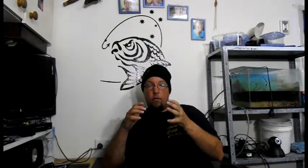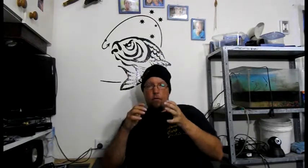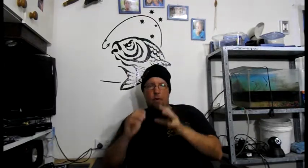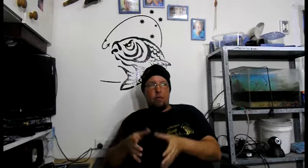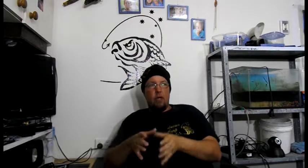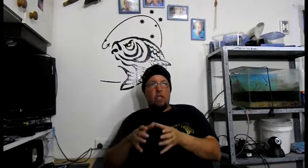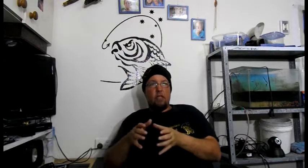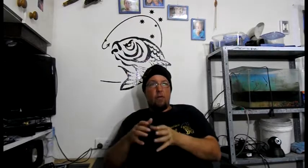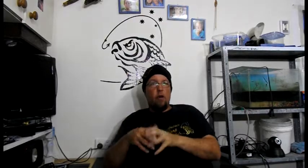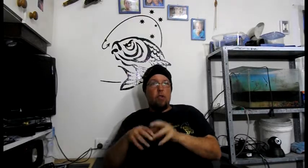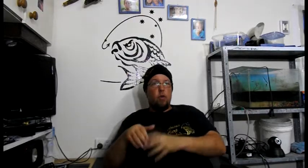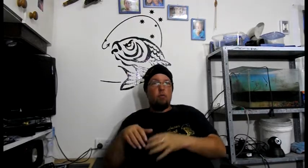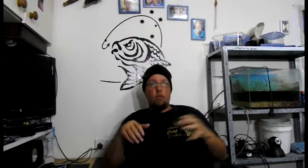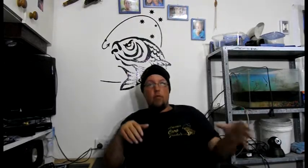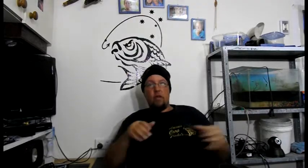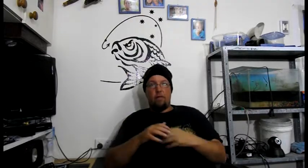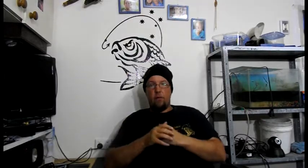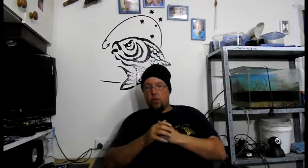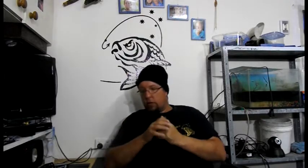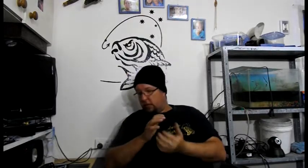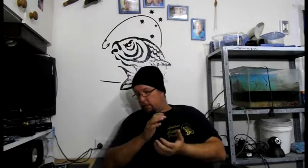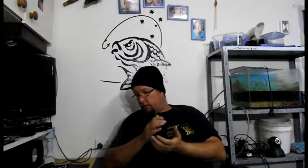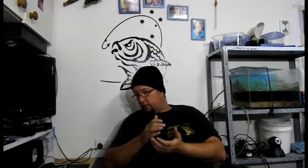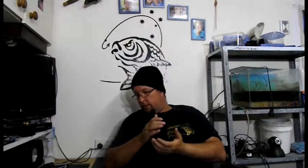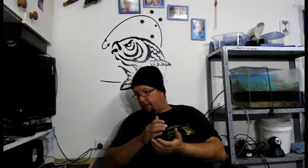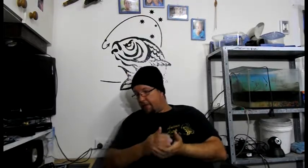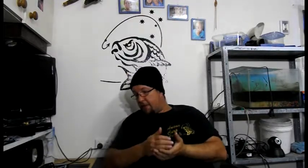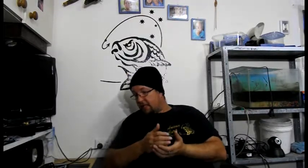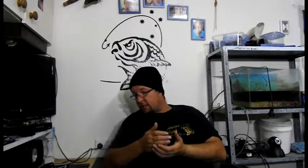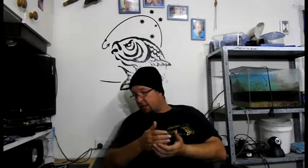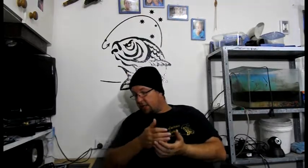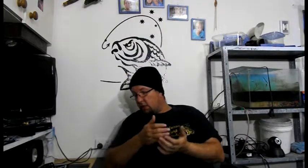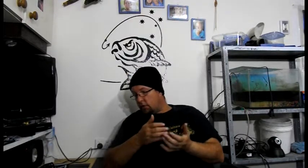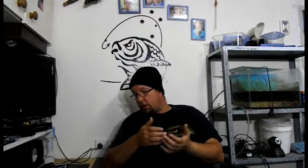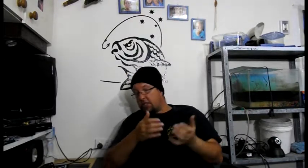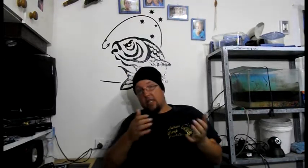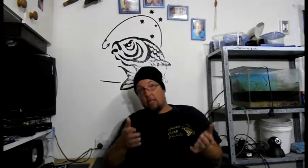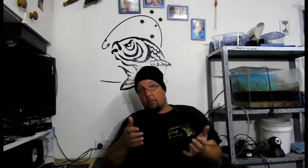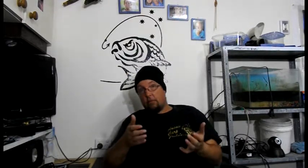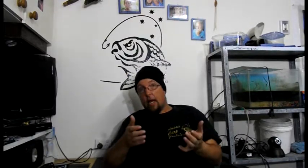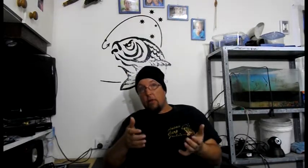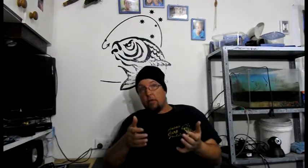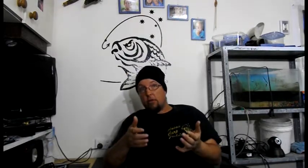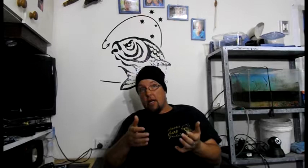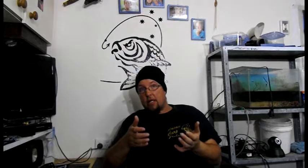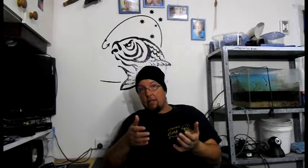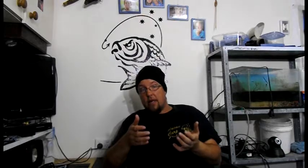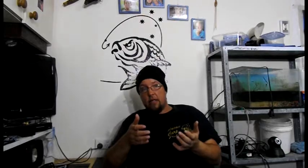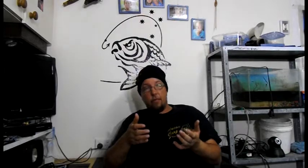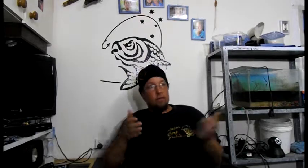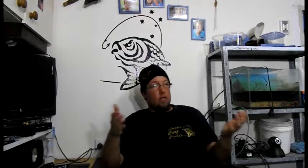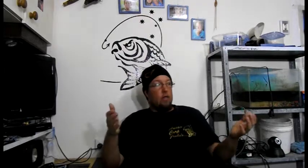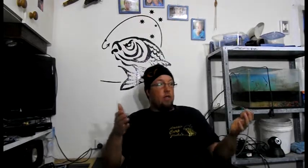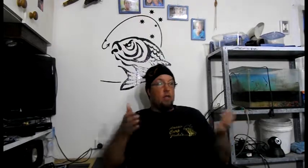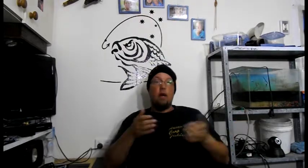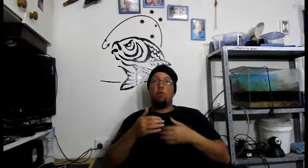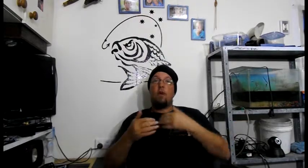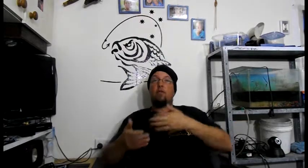By releasing this virus. We're removing a food source. For bass and Murray Cod. Which is going. Going to create an effect. You know. We've grown